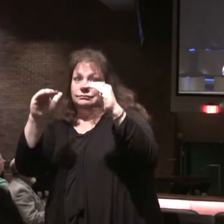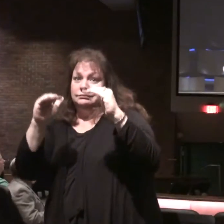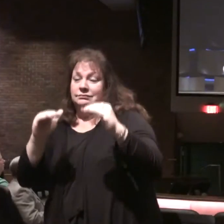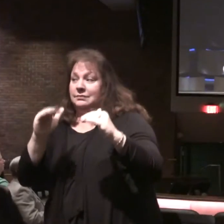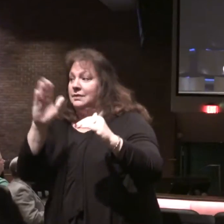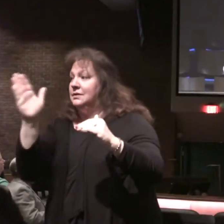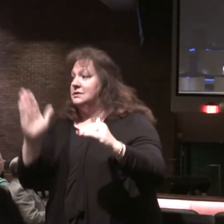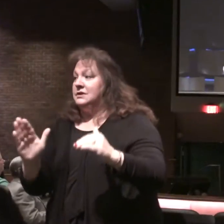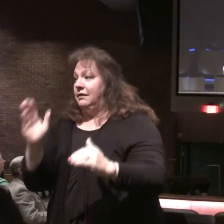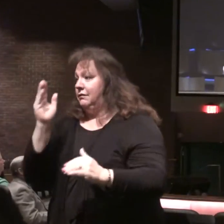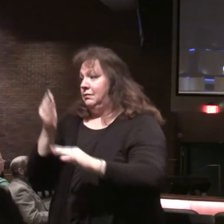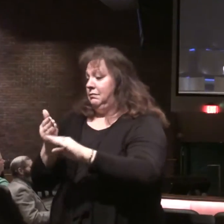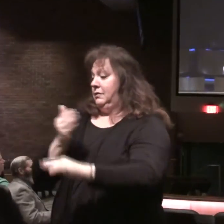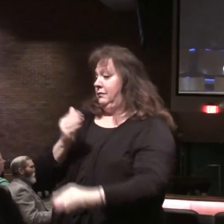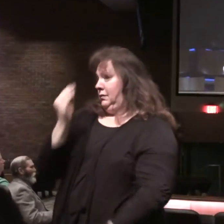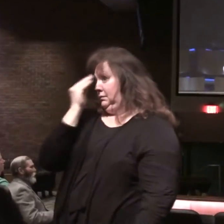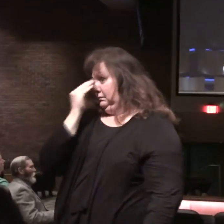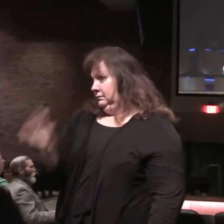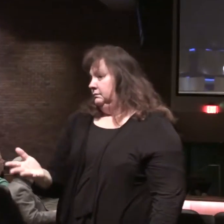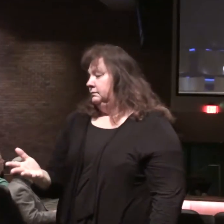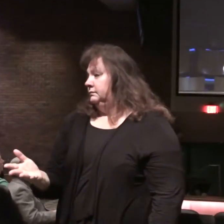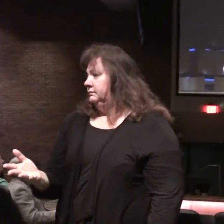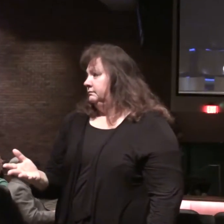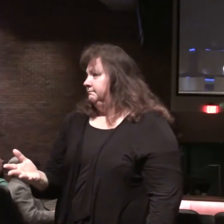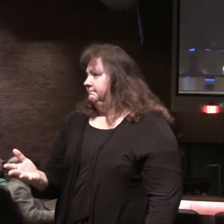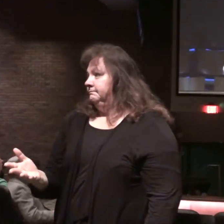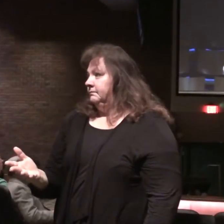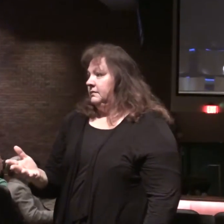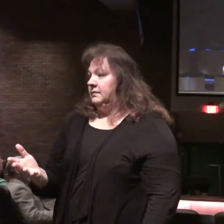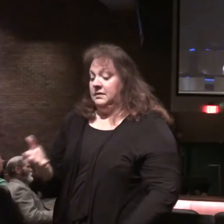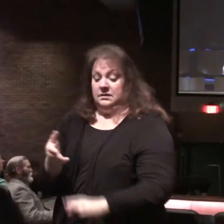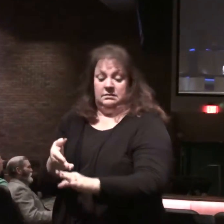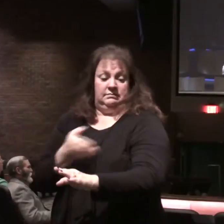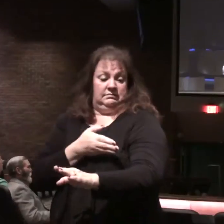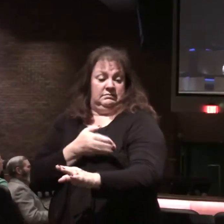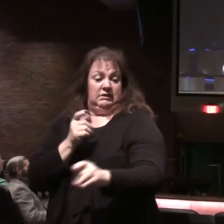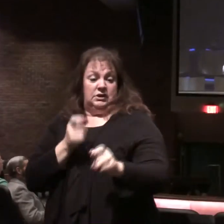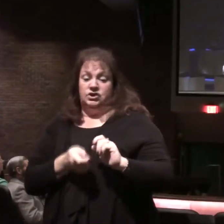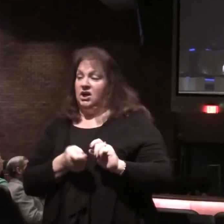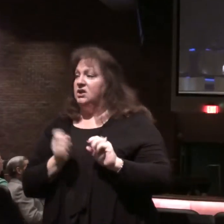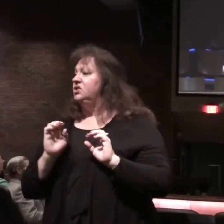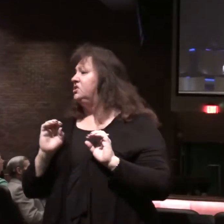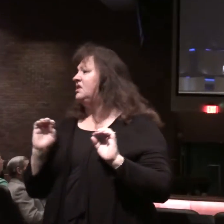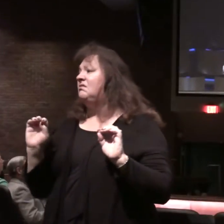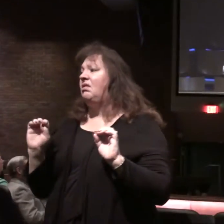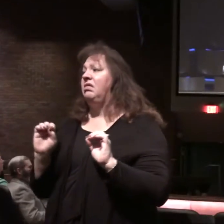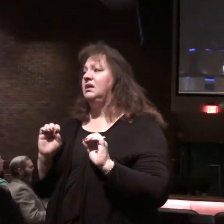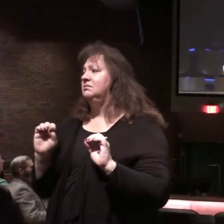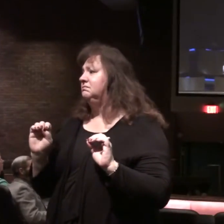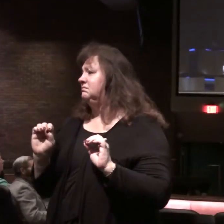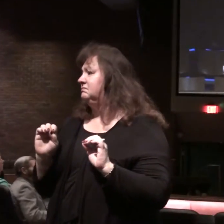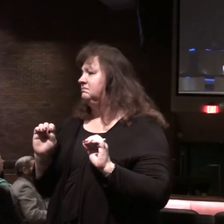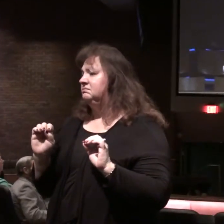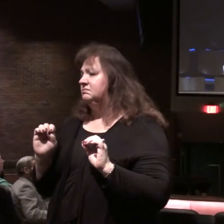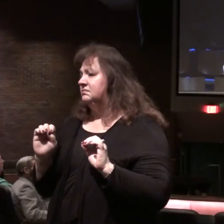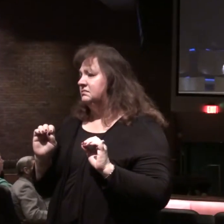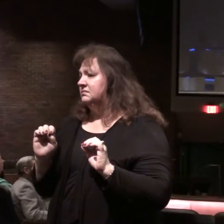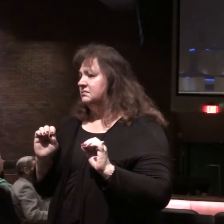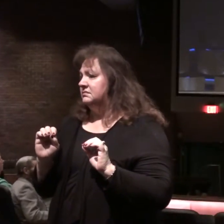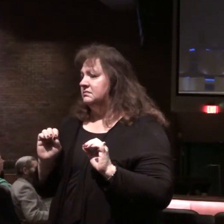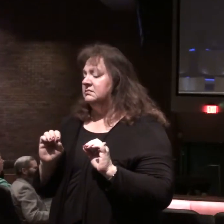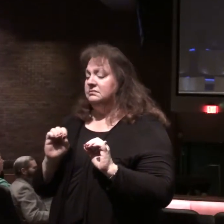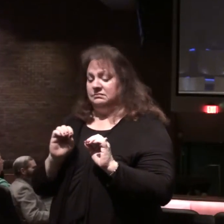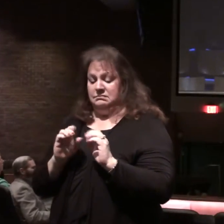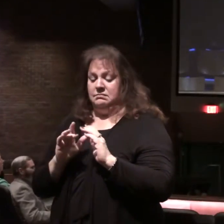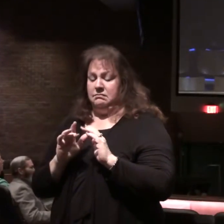made known before. It doesn't change any prior prophecies. But it